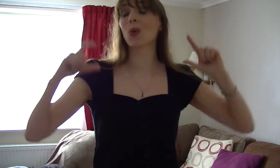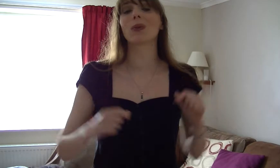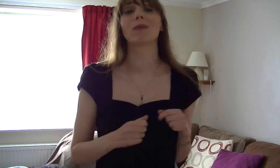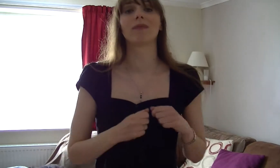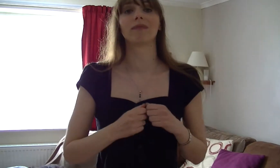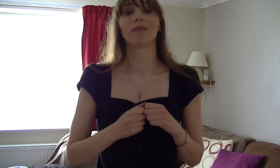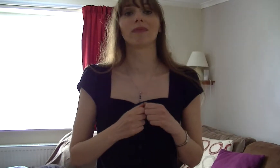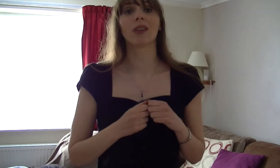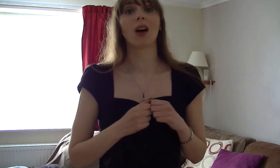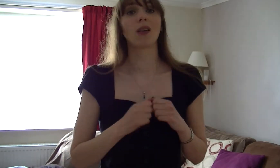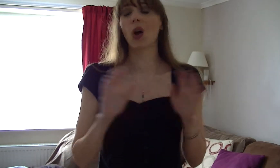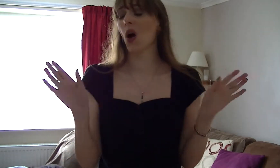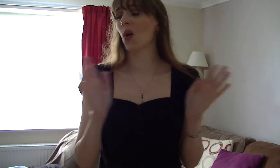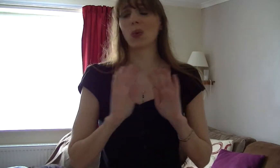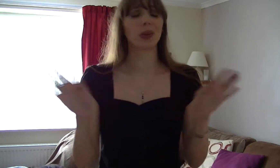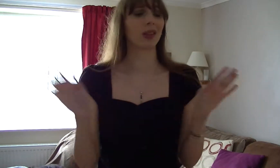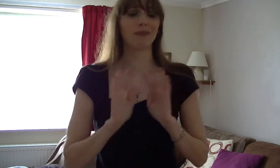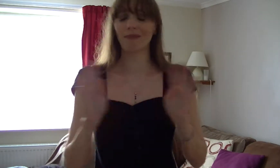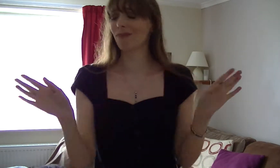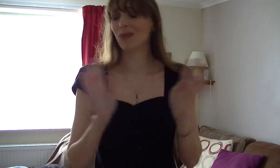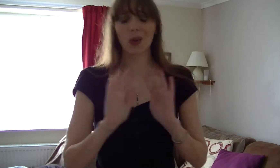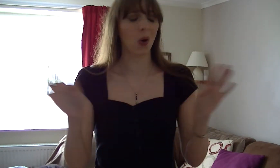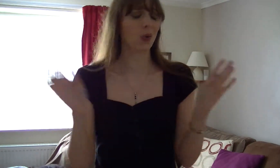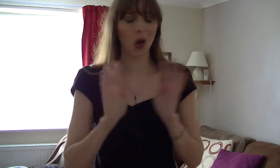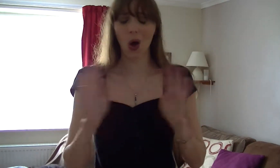Oh no, no, no